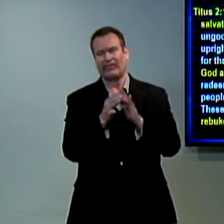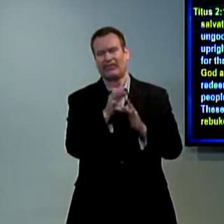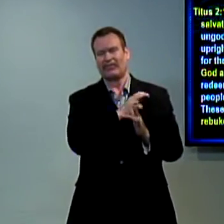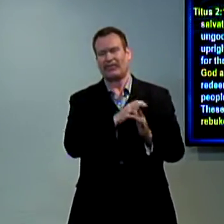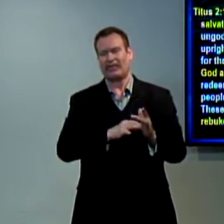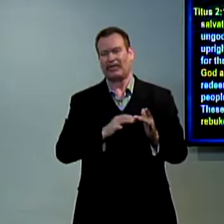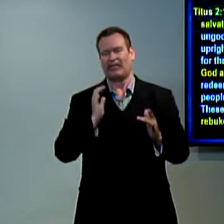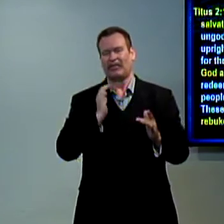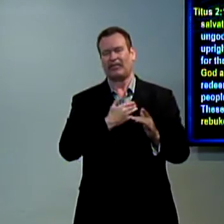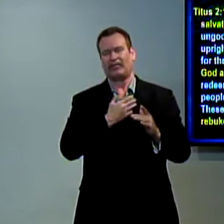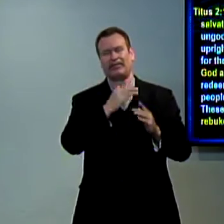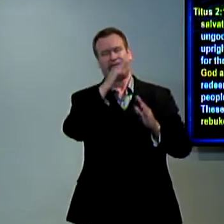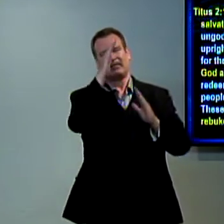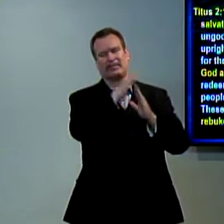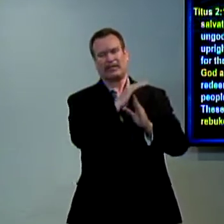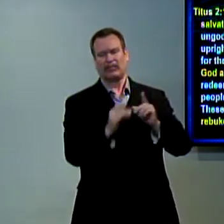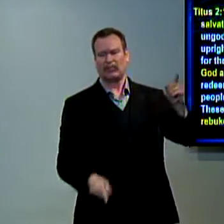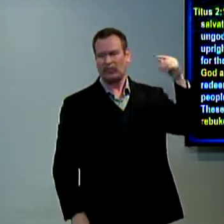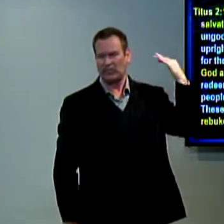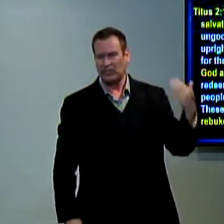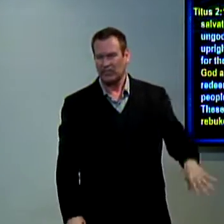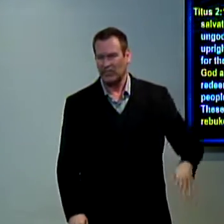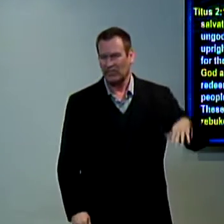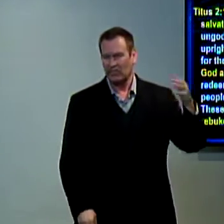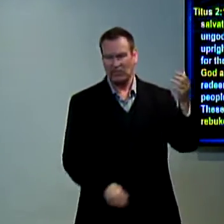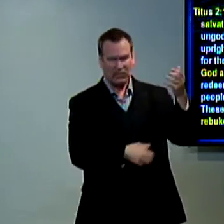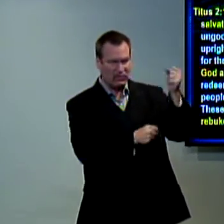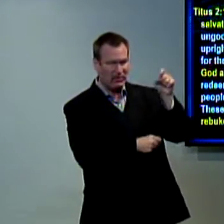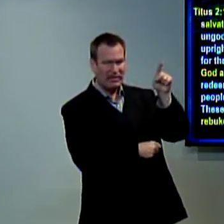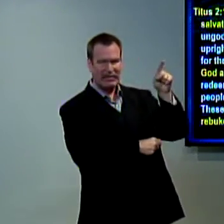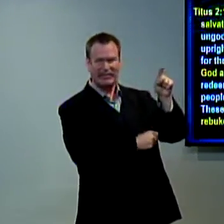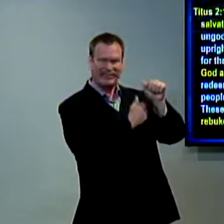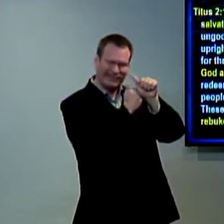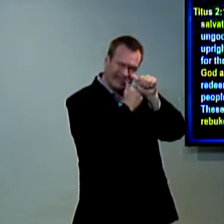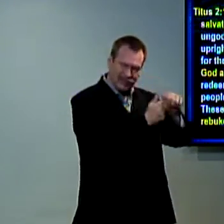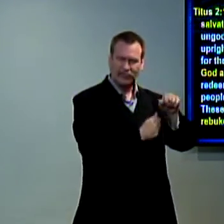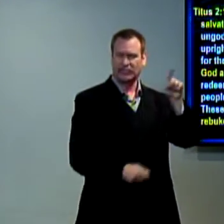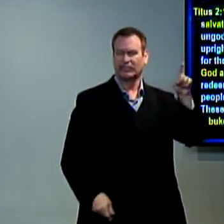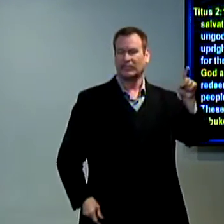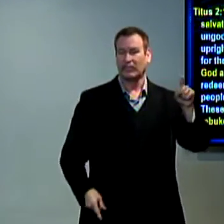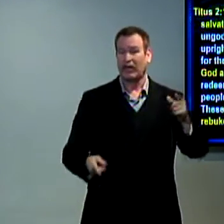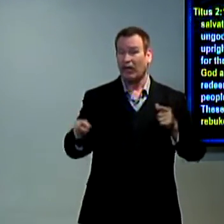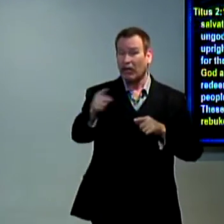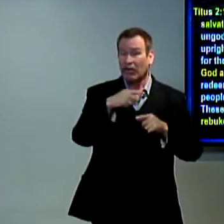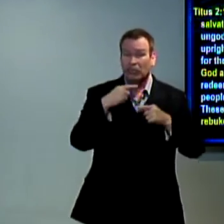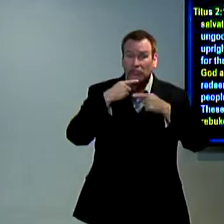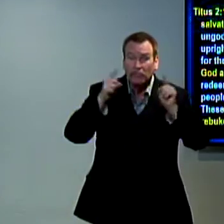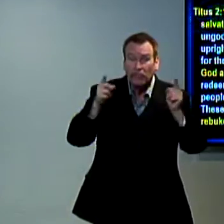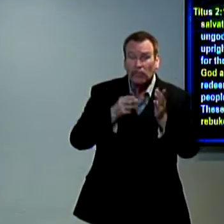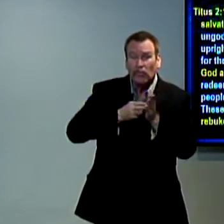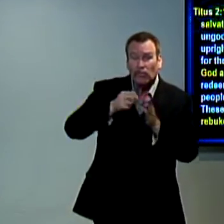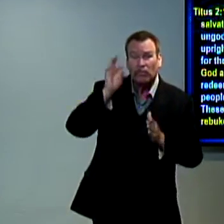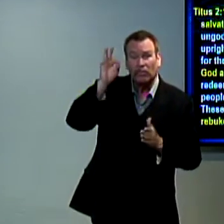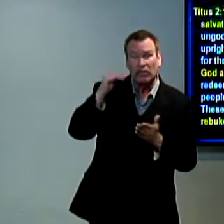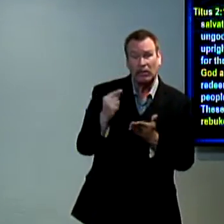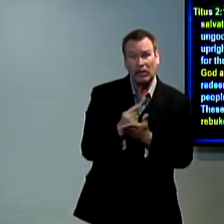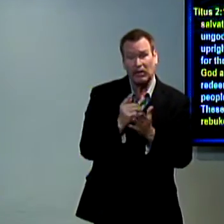Jesus Christ he is our Savior he is the one we can believe the one we can trust